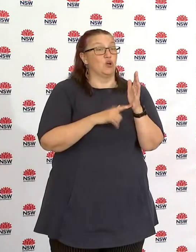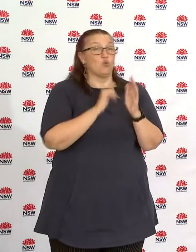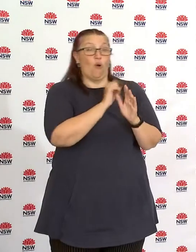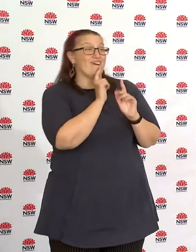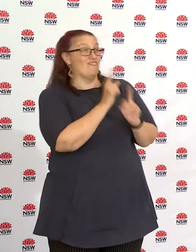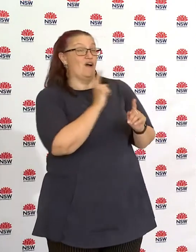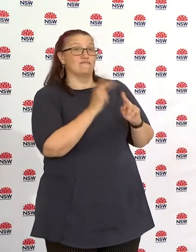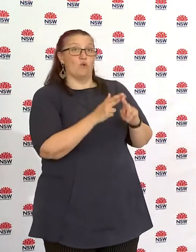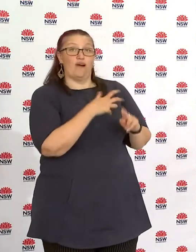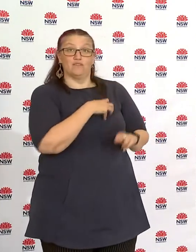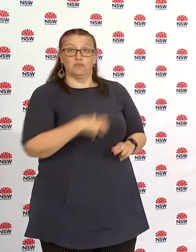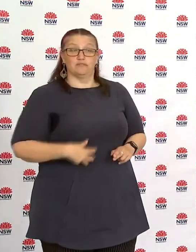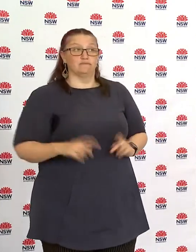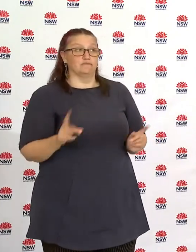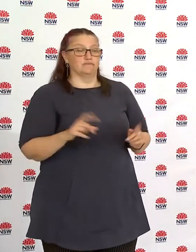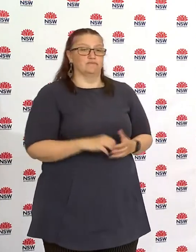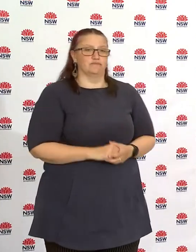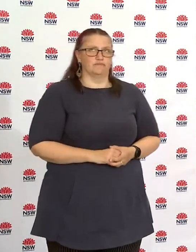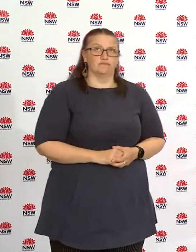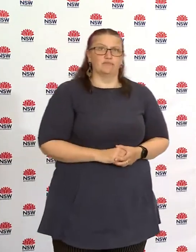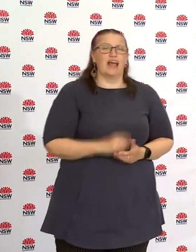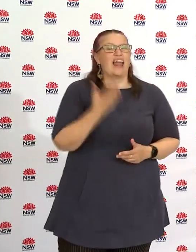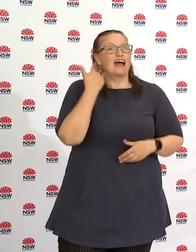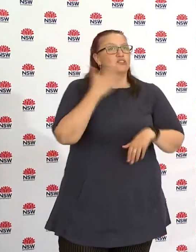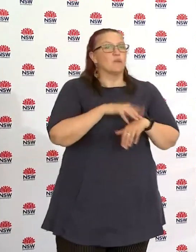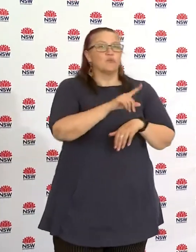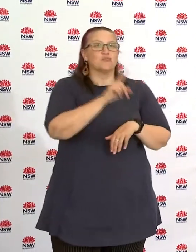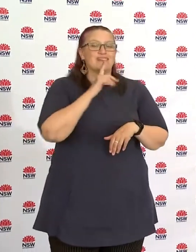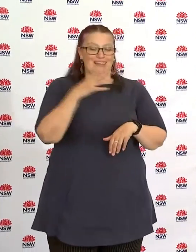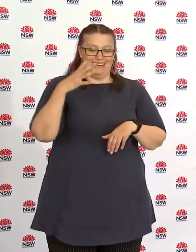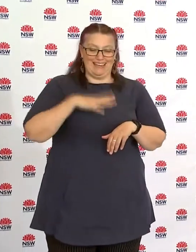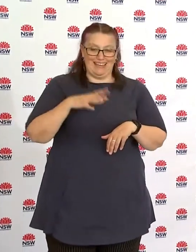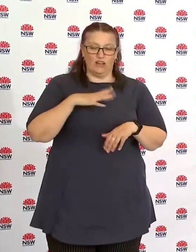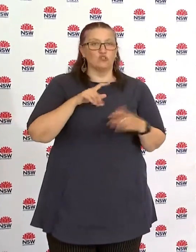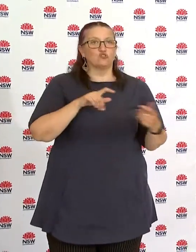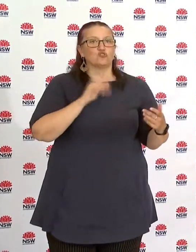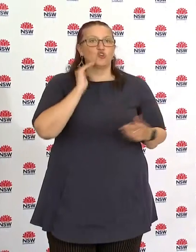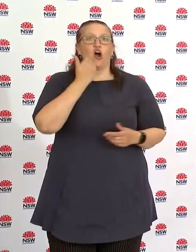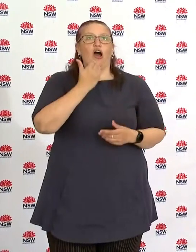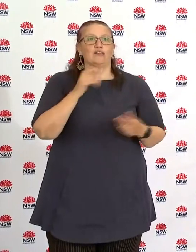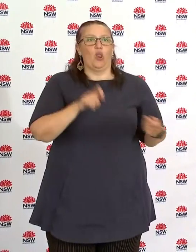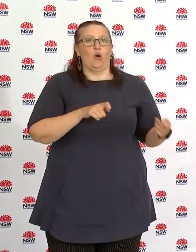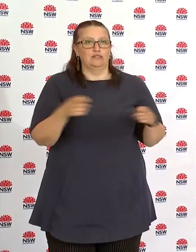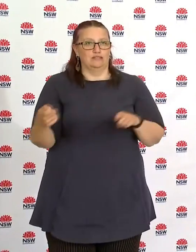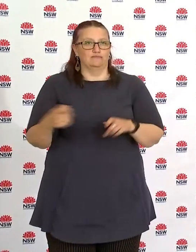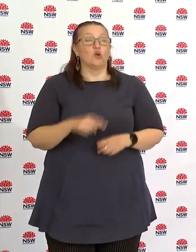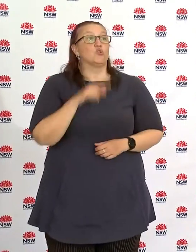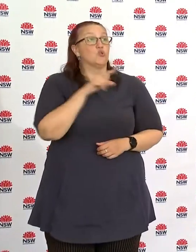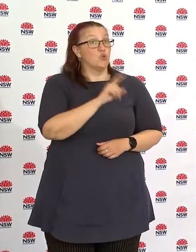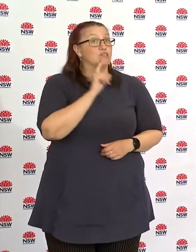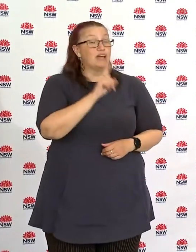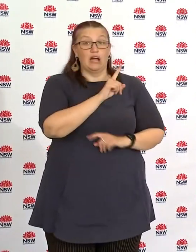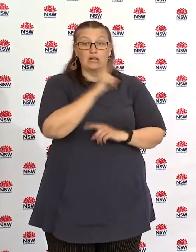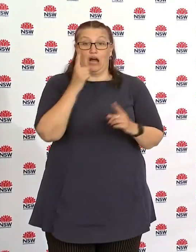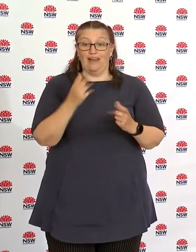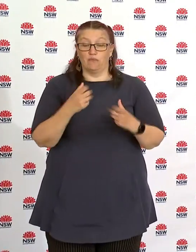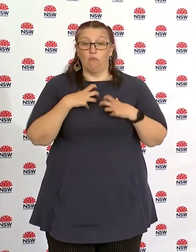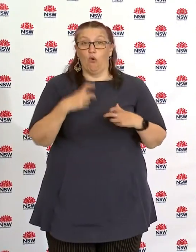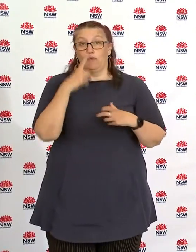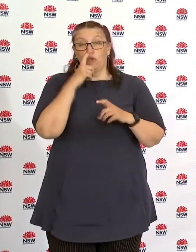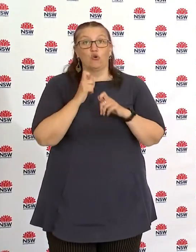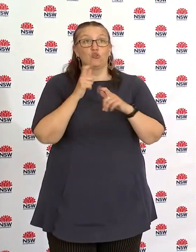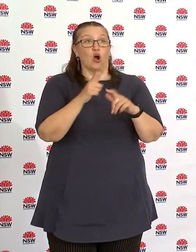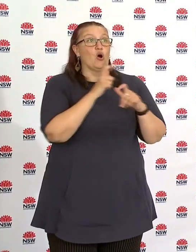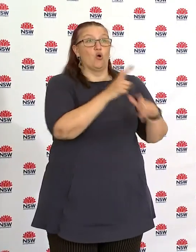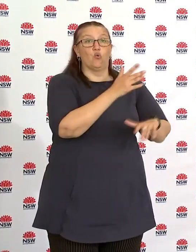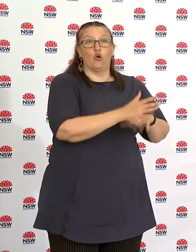We cannot have more people going into workplaces. Since then, we've had new